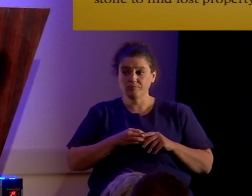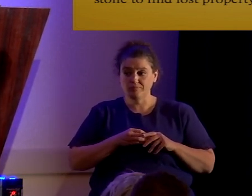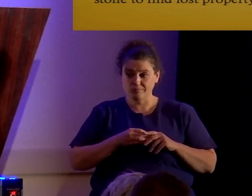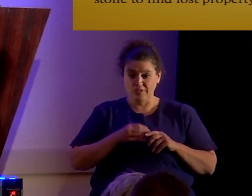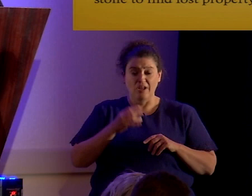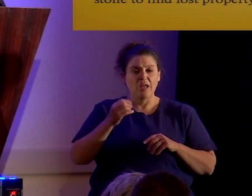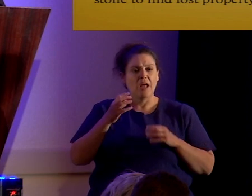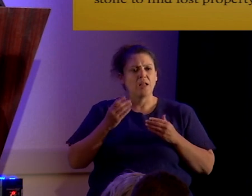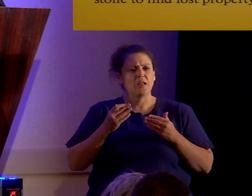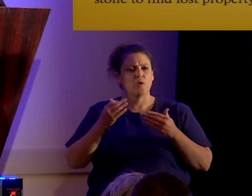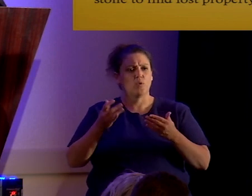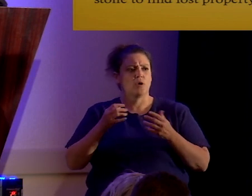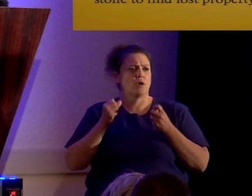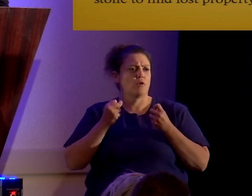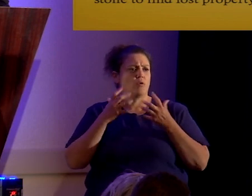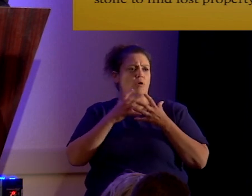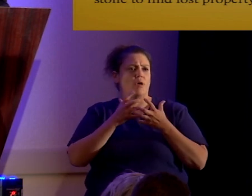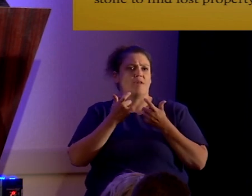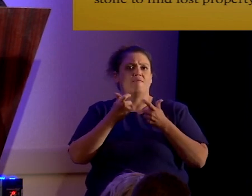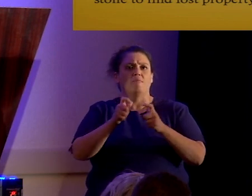uh, big cons.